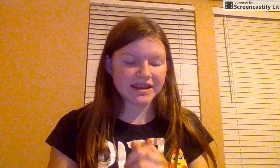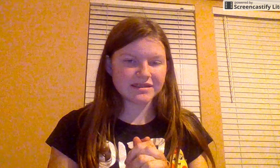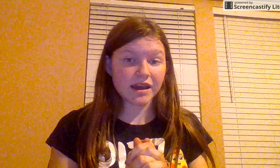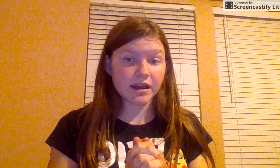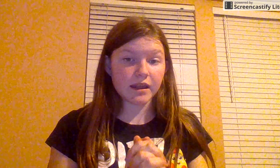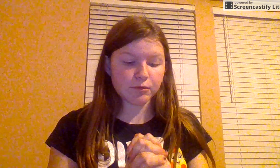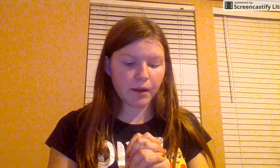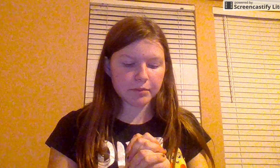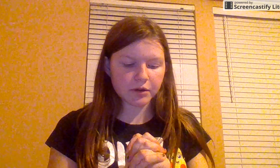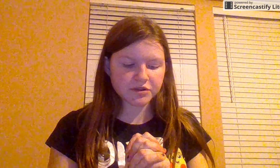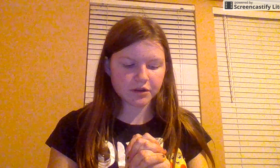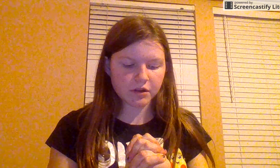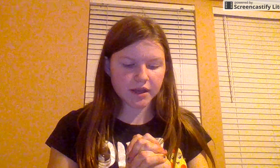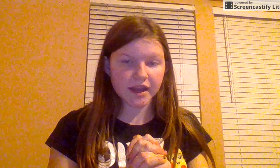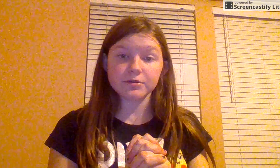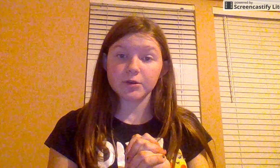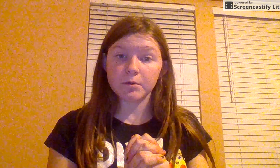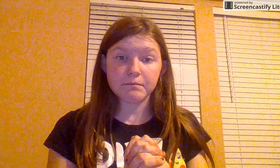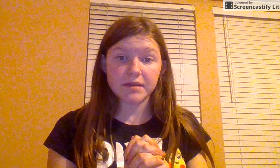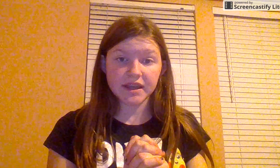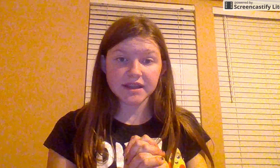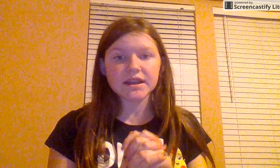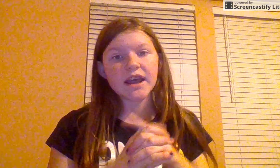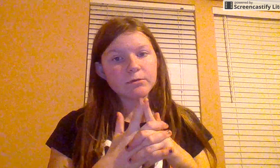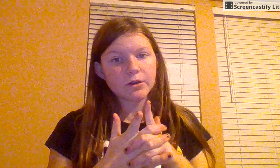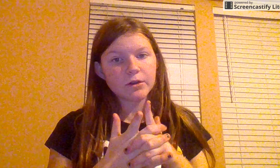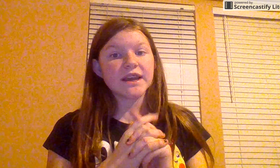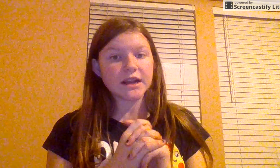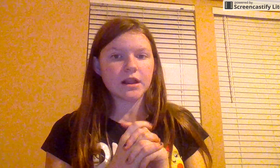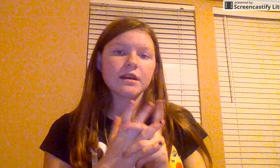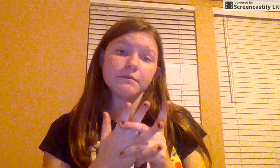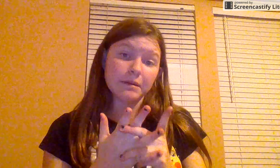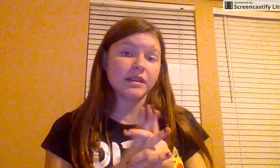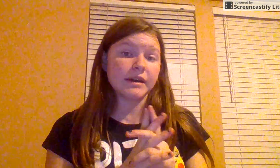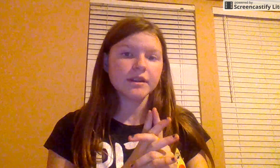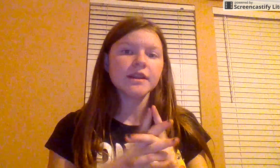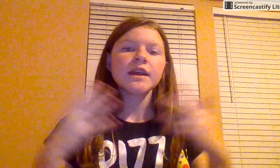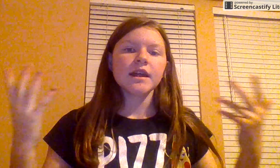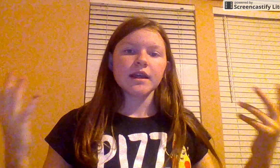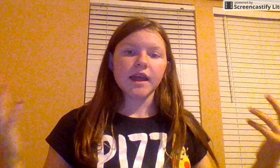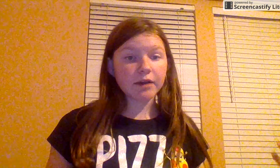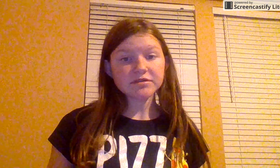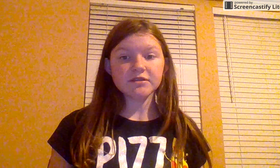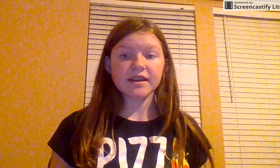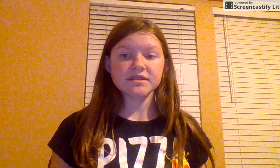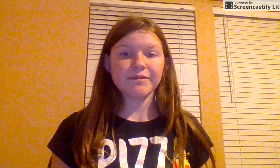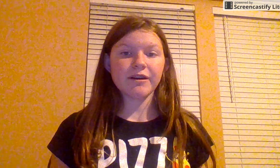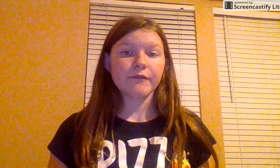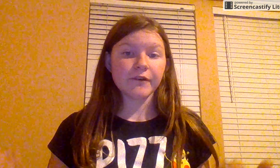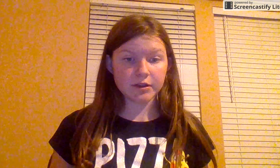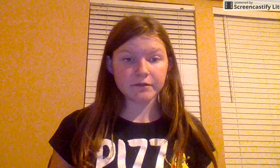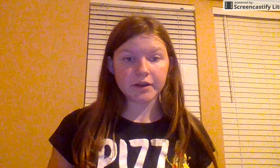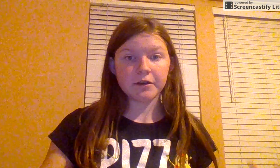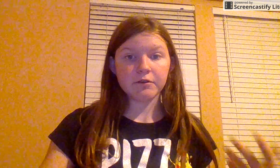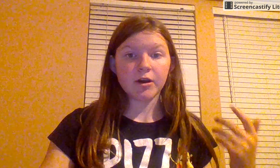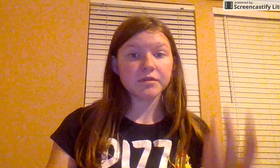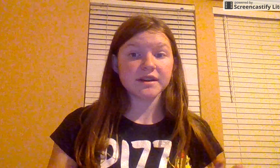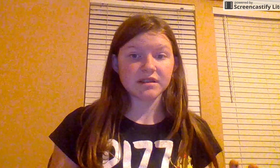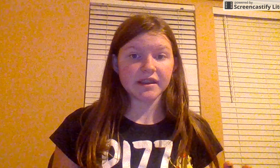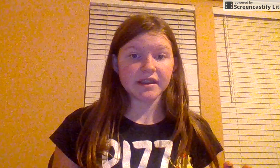And it will probably go until, I don't know, midnight. I don't know, 10 o'clock, maybe 11. And I will see you guys tomorrow for another video. I hope you guys like it.